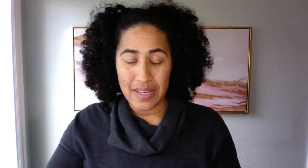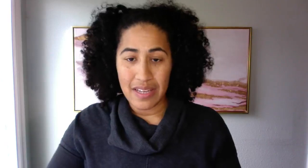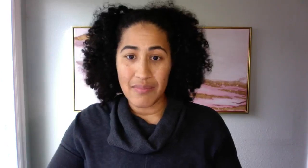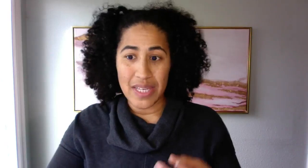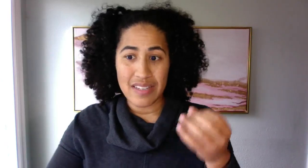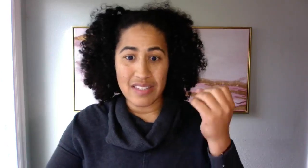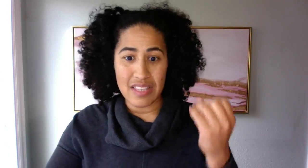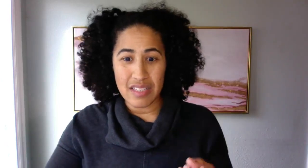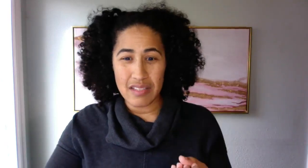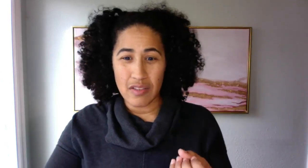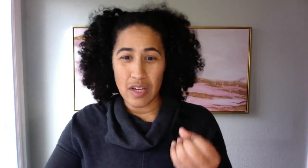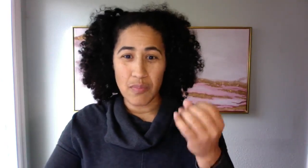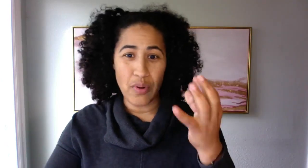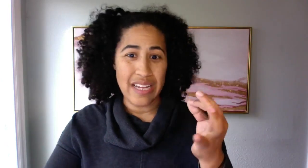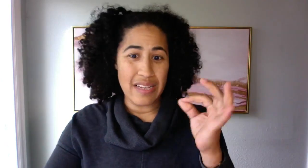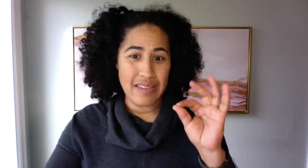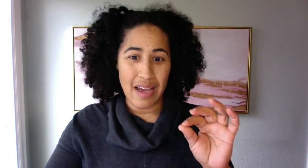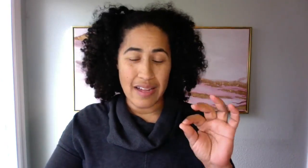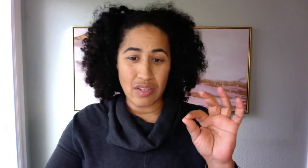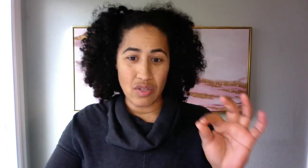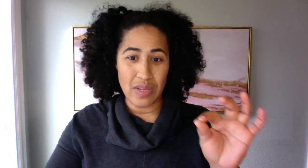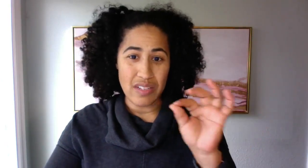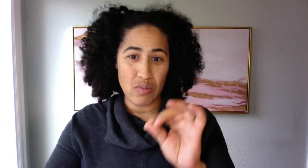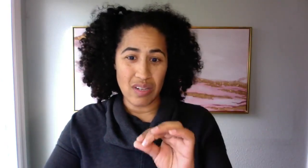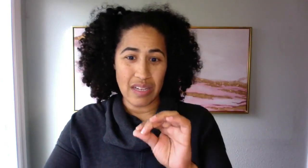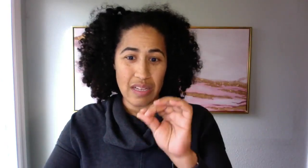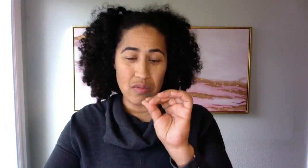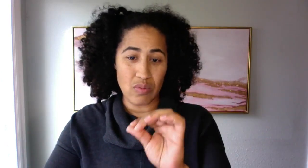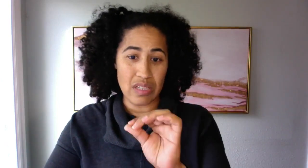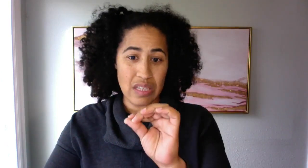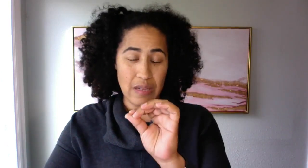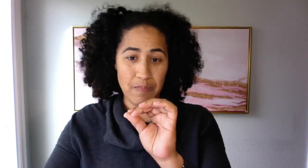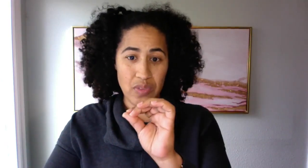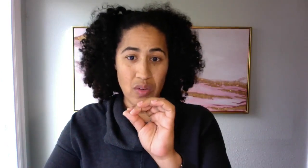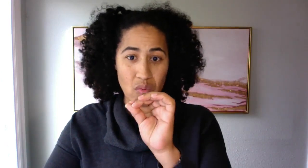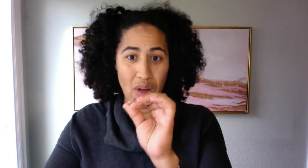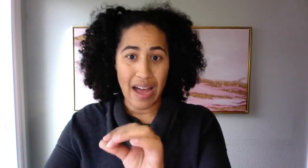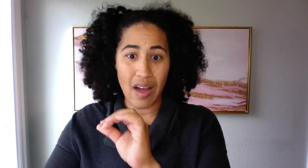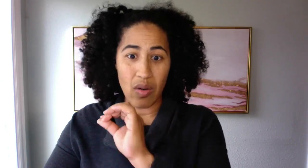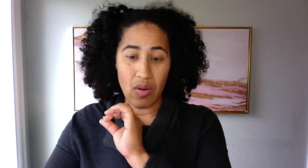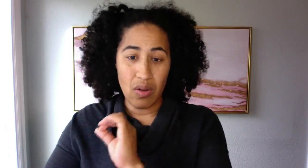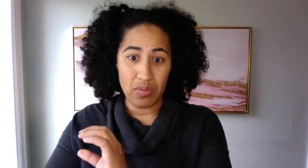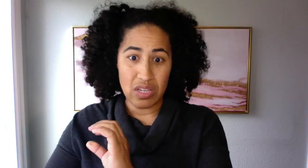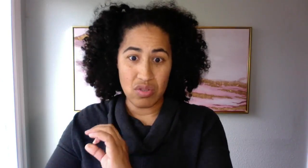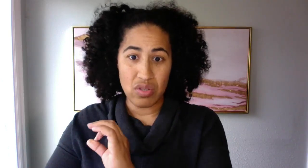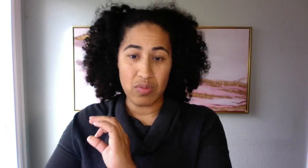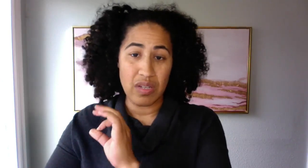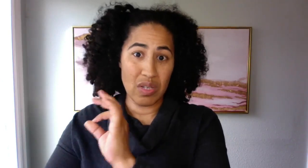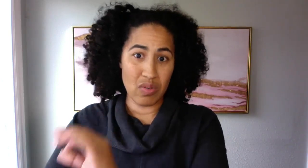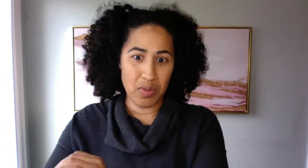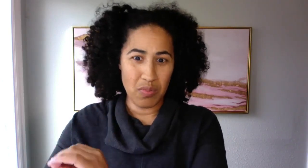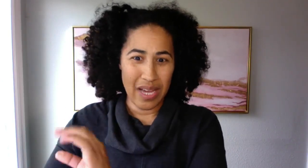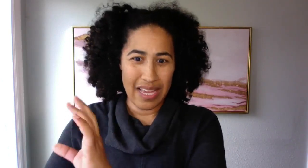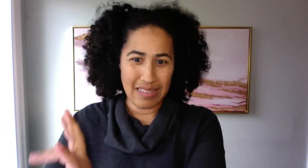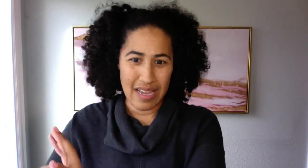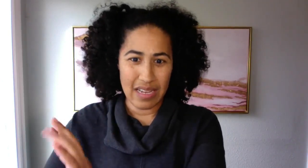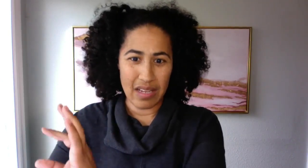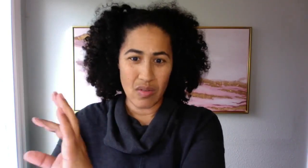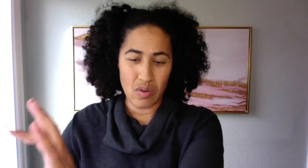because the brain not doing its work is really how our relationships can be crippled by anxiety or